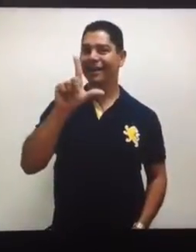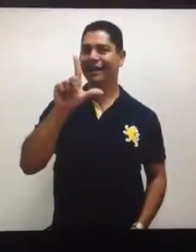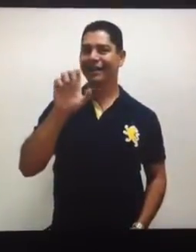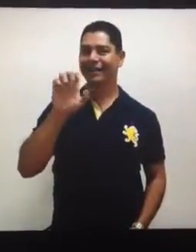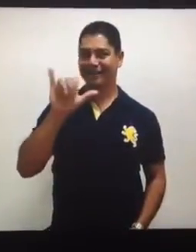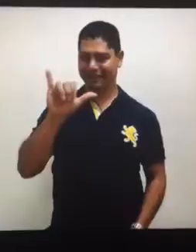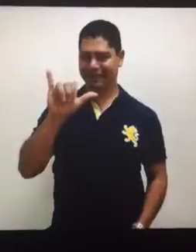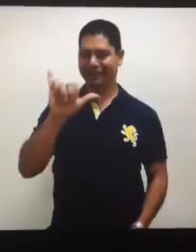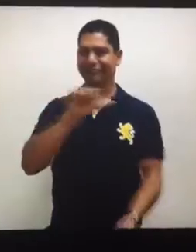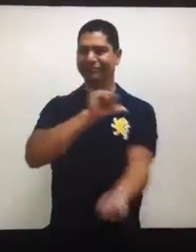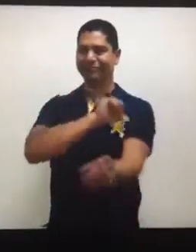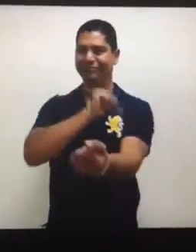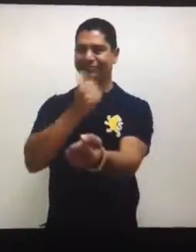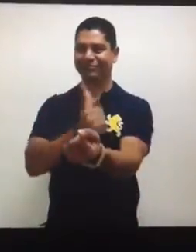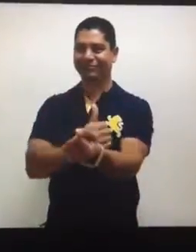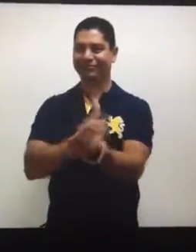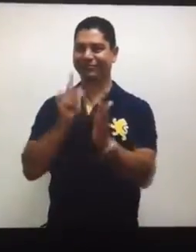Hadley, for helping me.